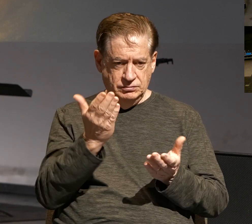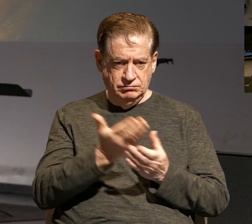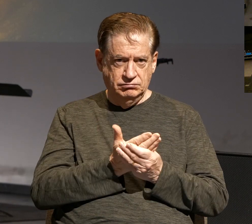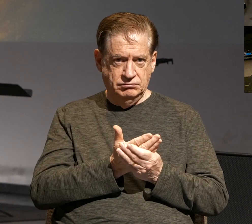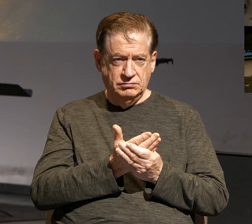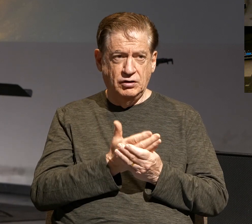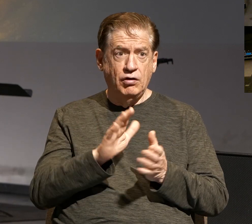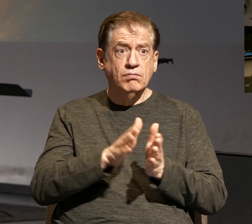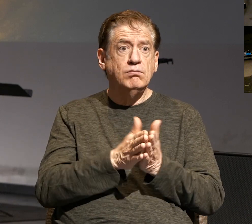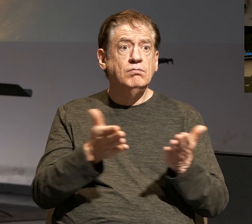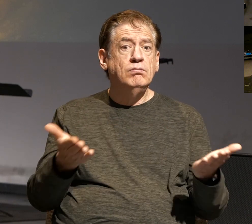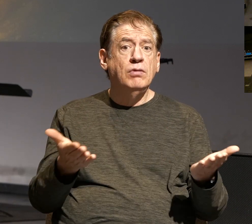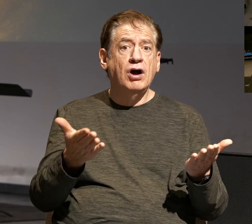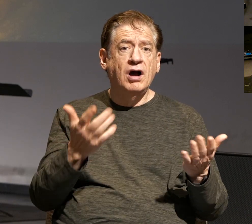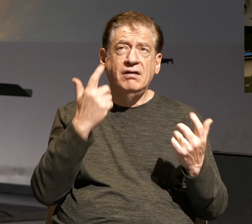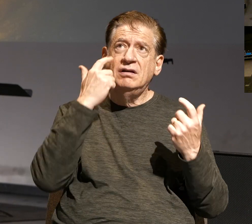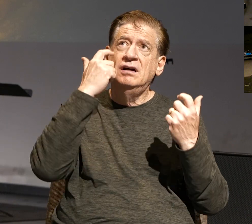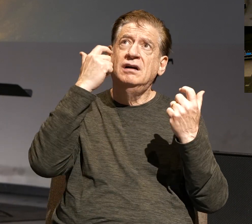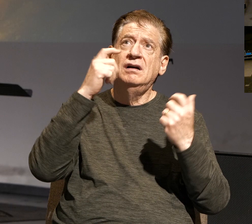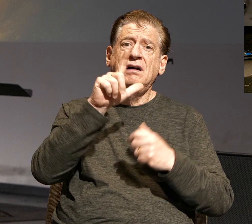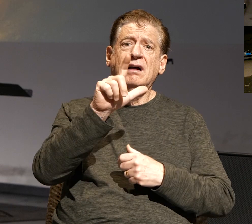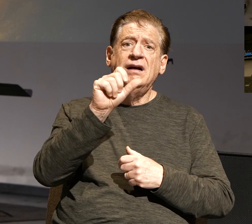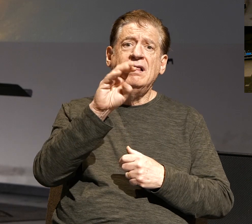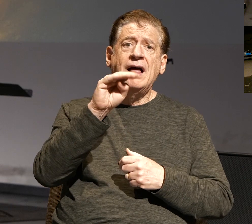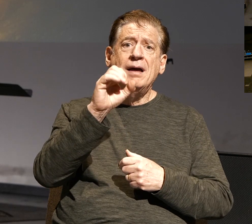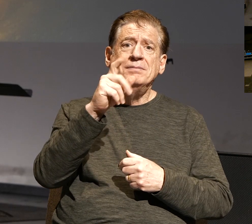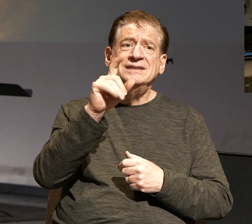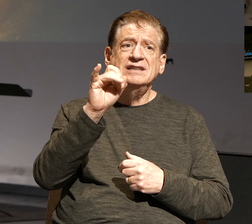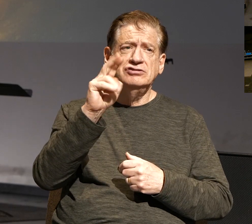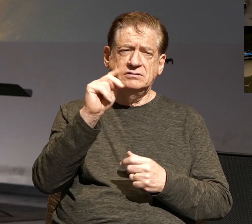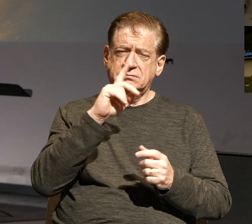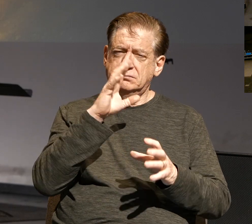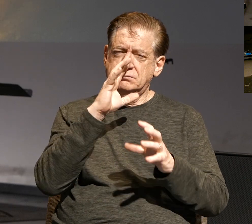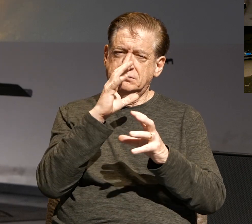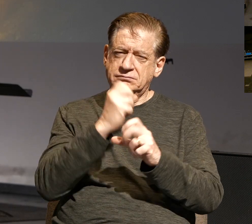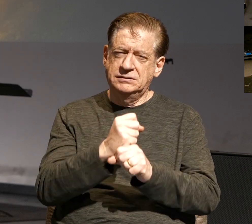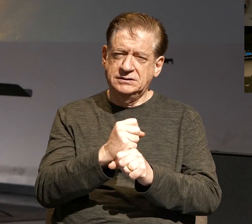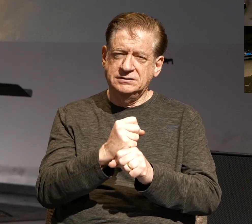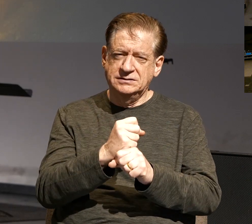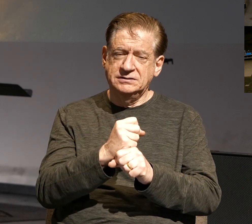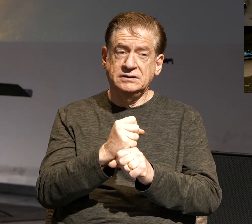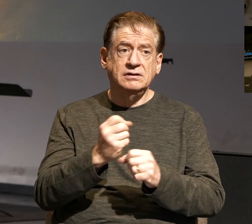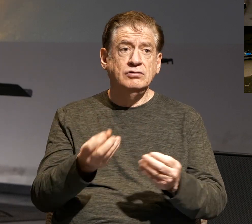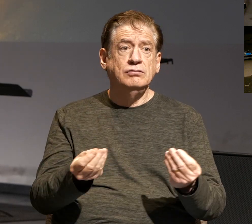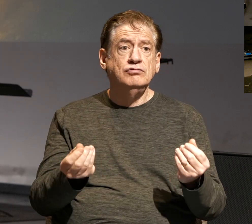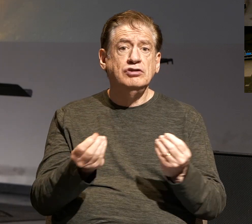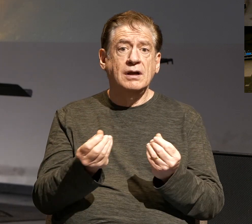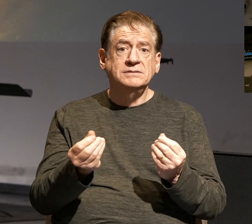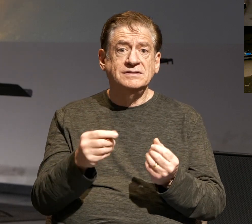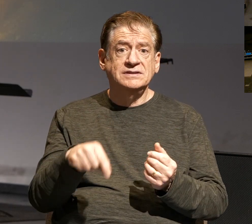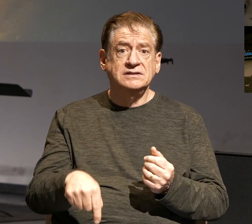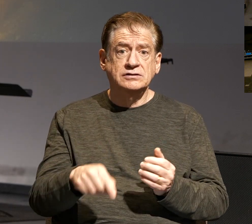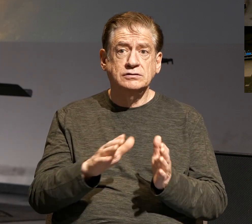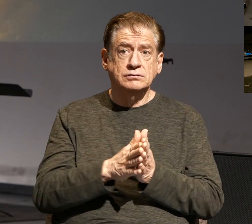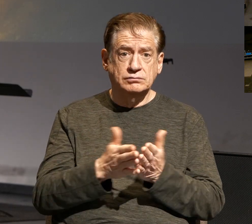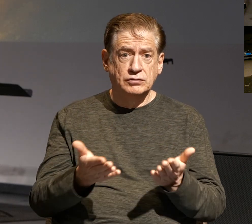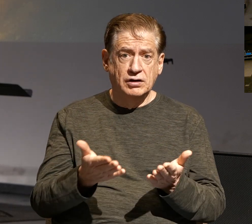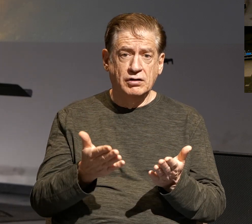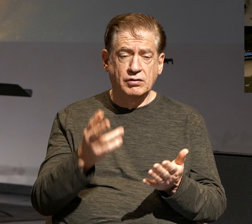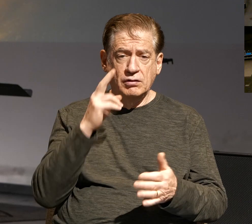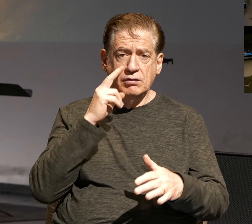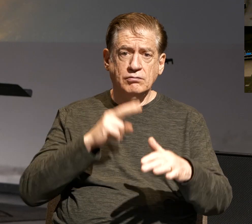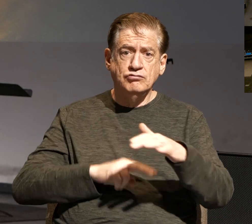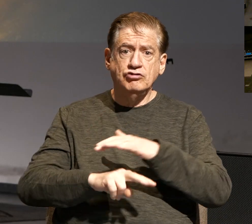is fascinating. The whole premise of the book and the general belief is that it's the prophet Jeremiah that